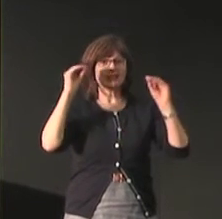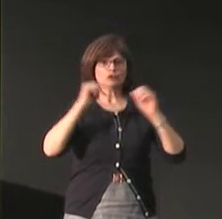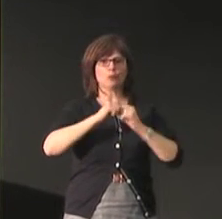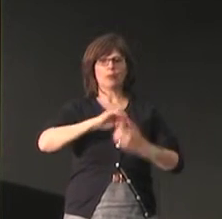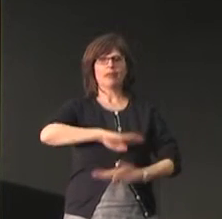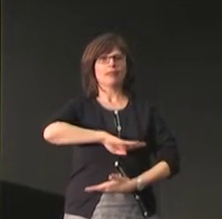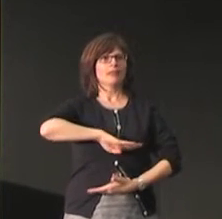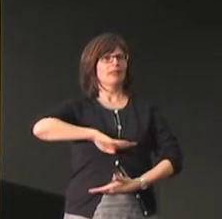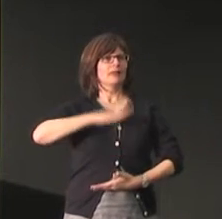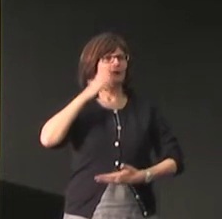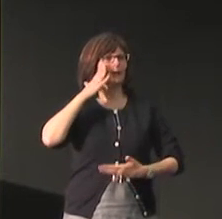have